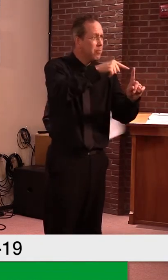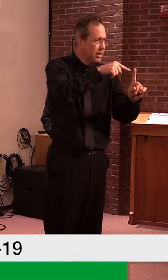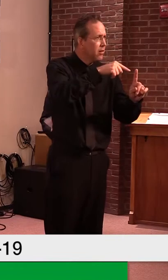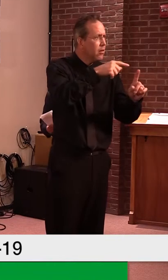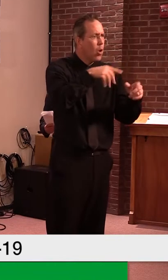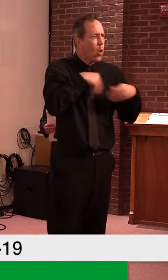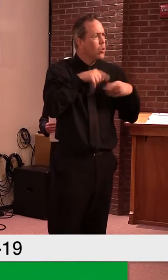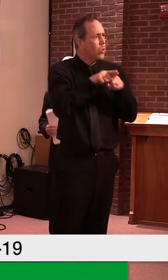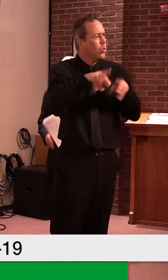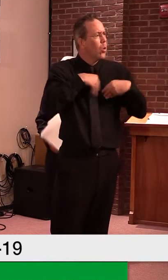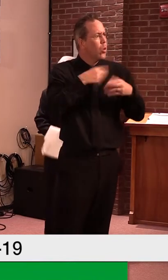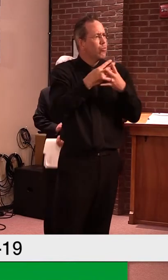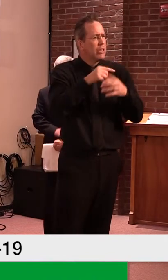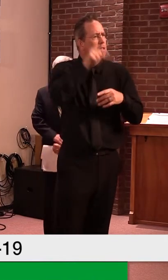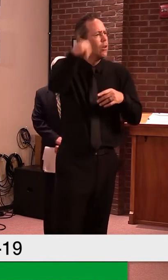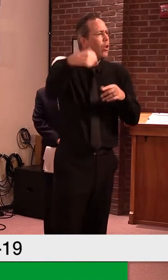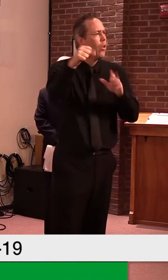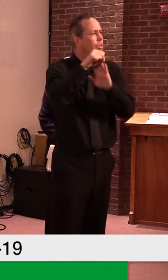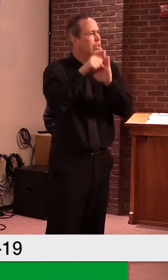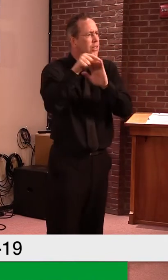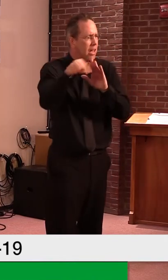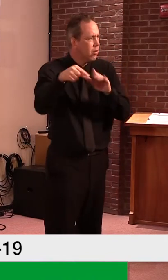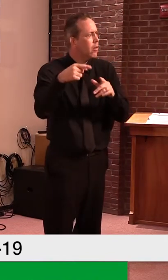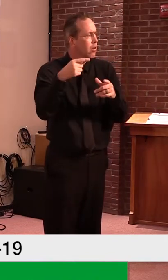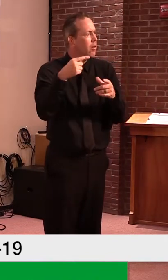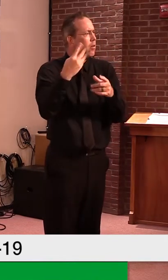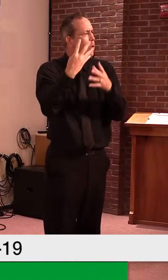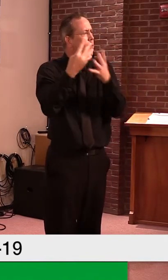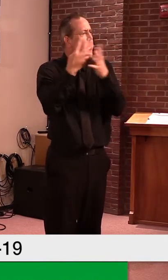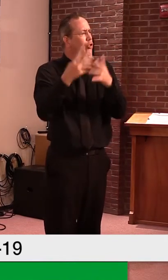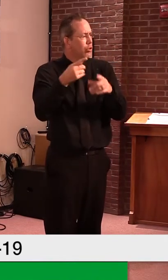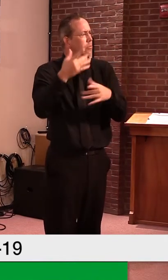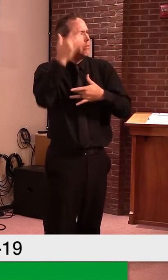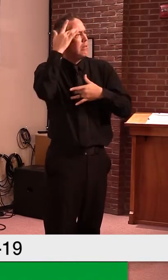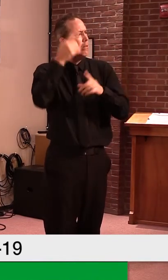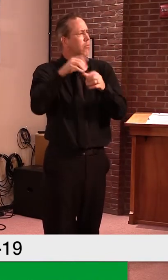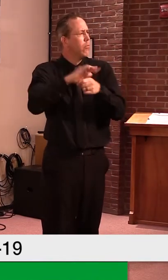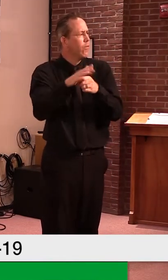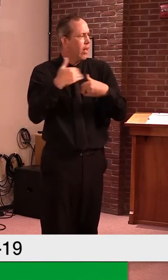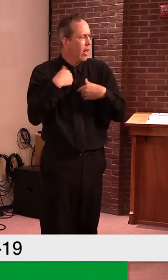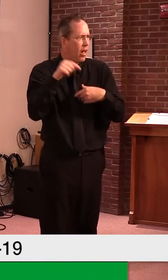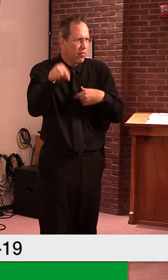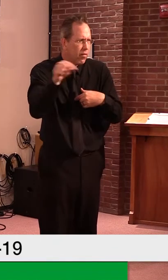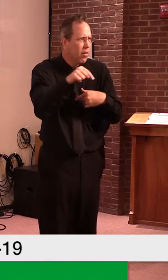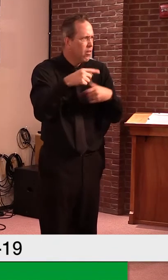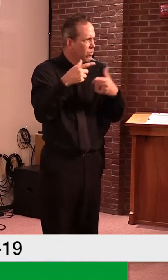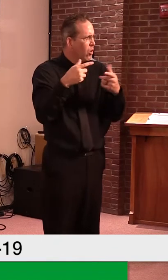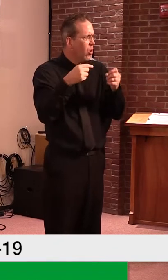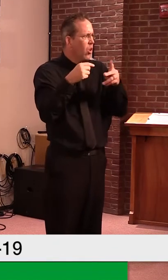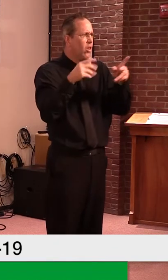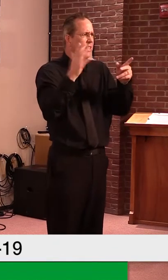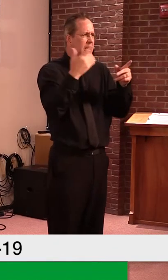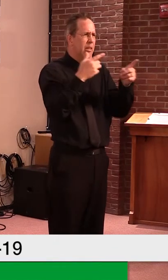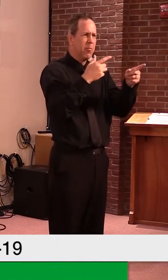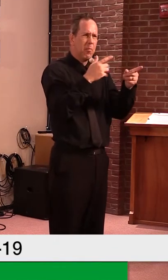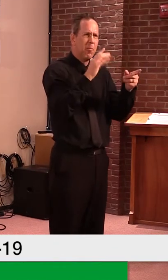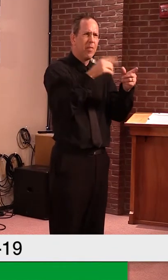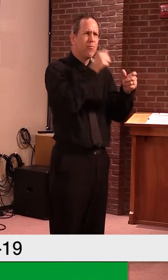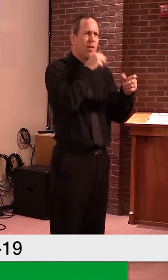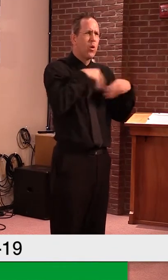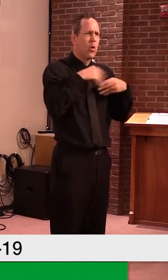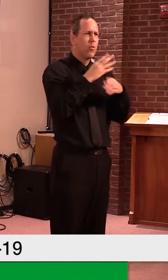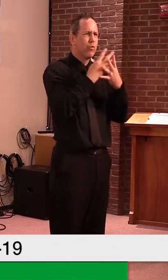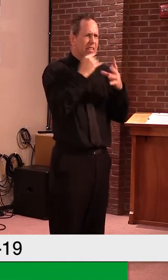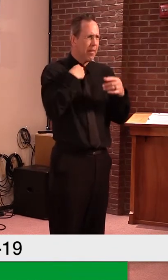Who should have acted? Uh, and what are the consequences for the failure to do that? Yeah, Colin, think, uh, we, I think I've admitted, uh, two or three times